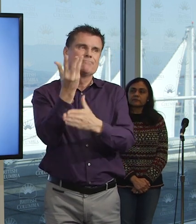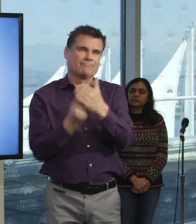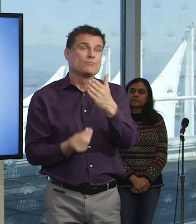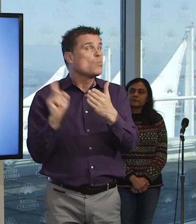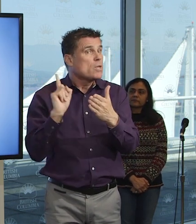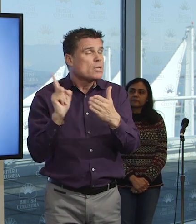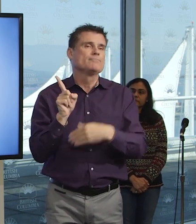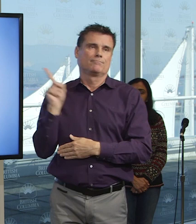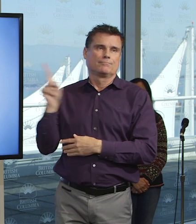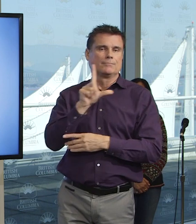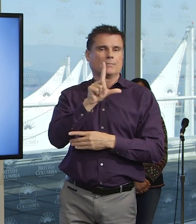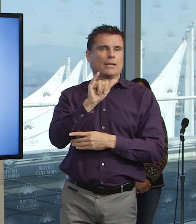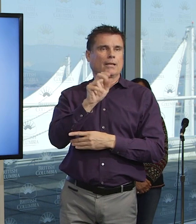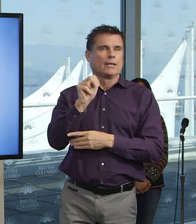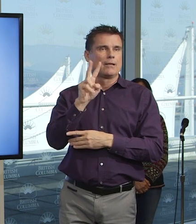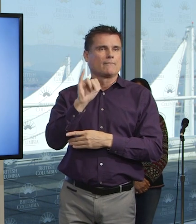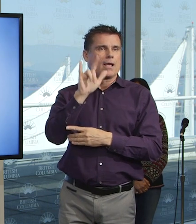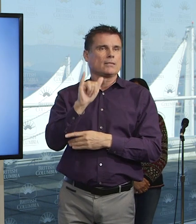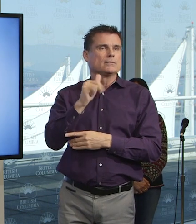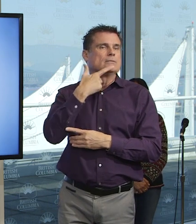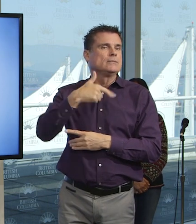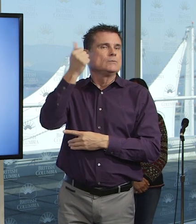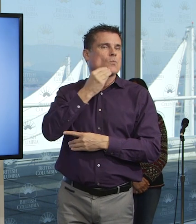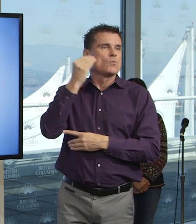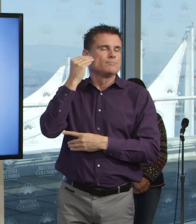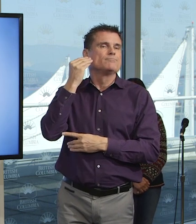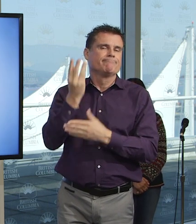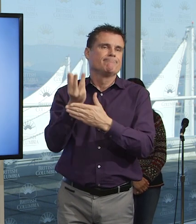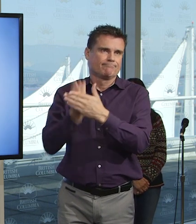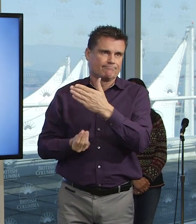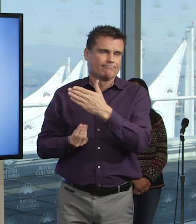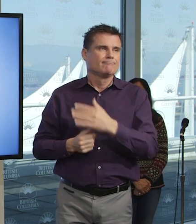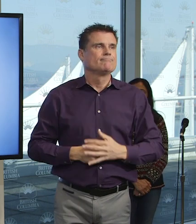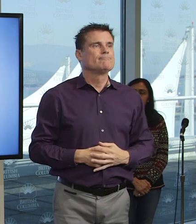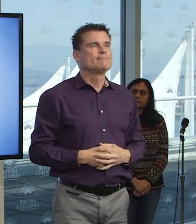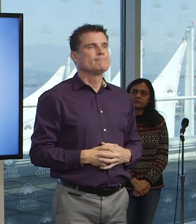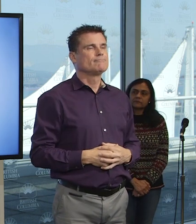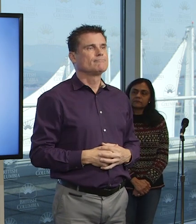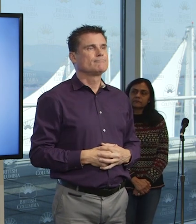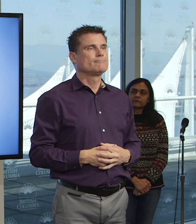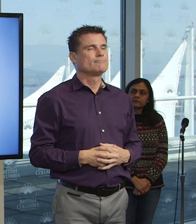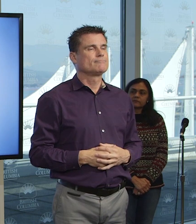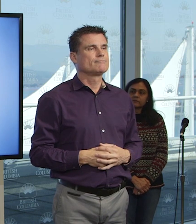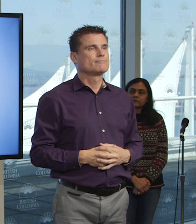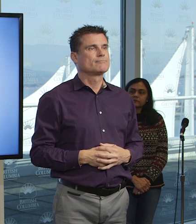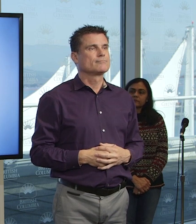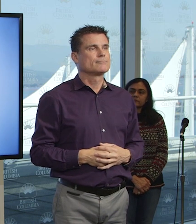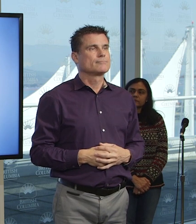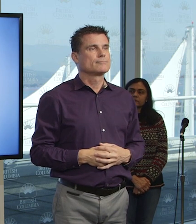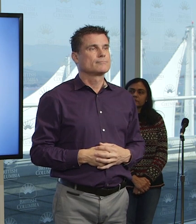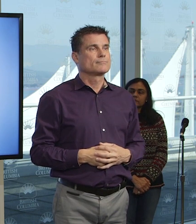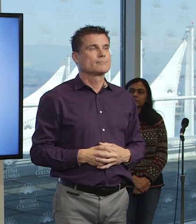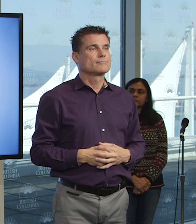On a positive note, we've had some, we've had the person who was hospitalized at one of our long-term care